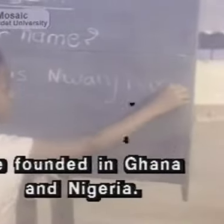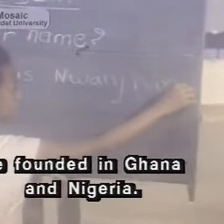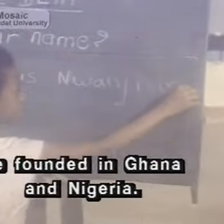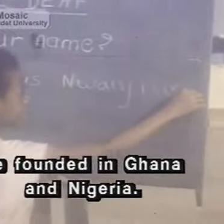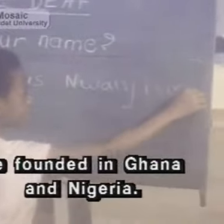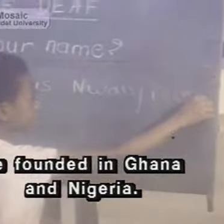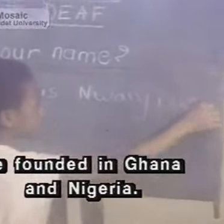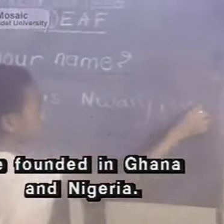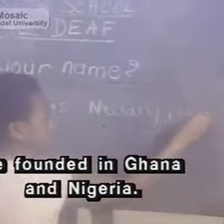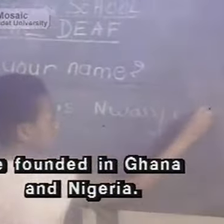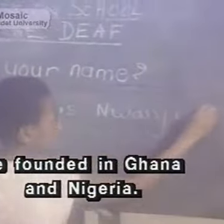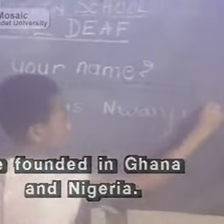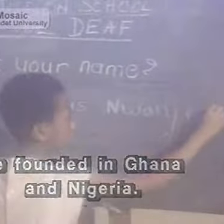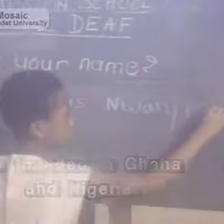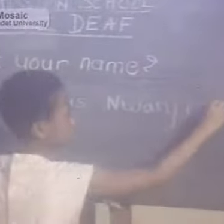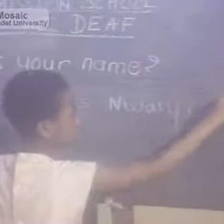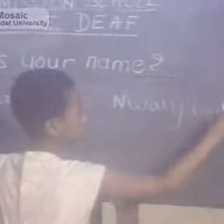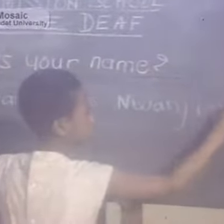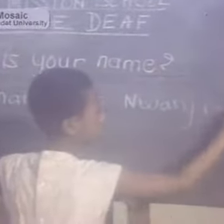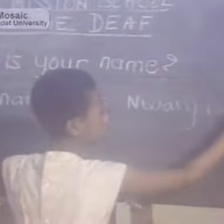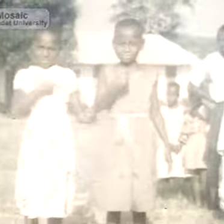in Ghana and Nigeria. .